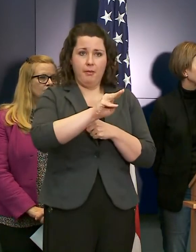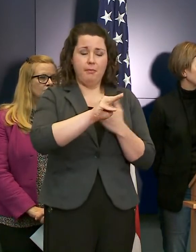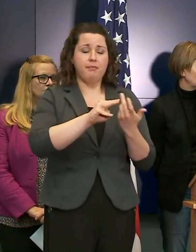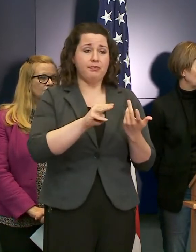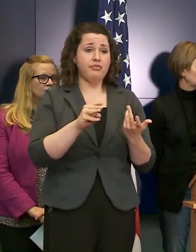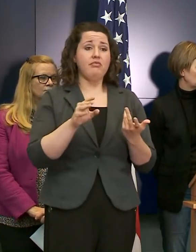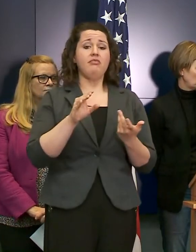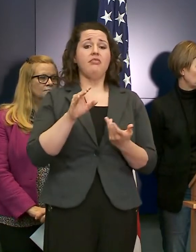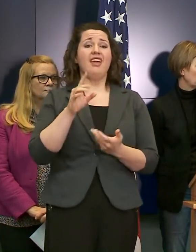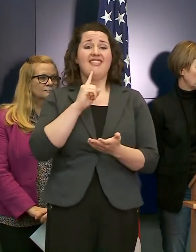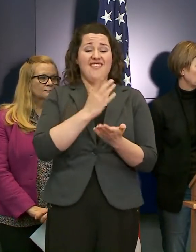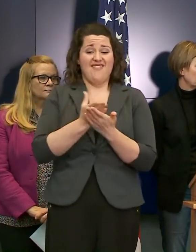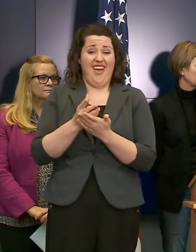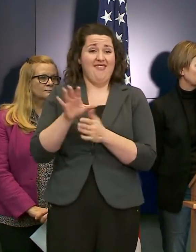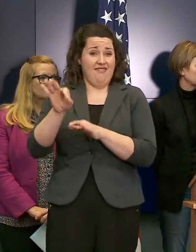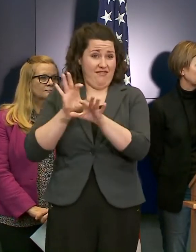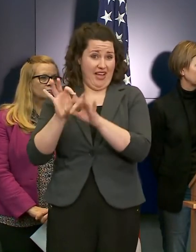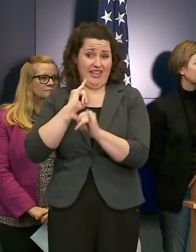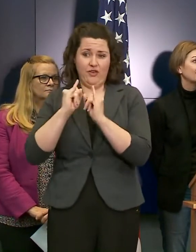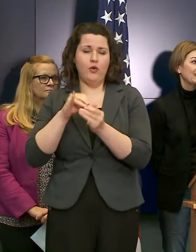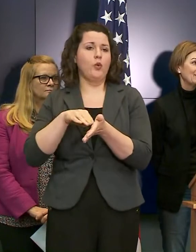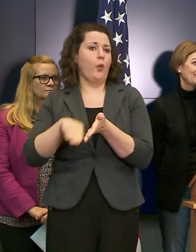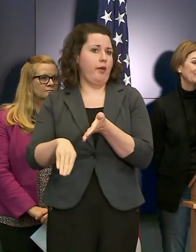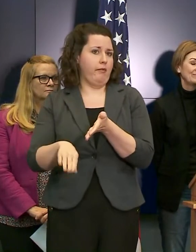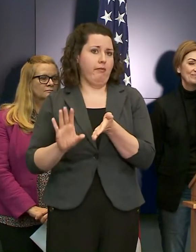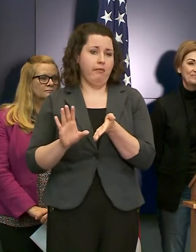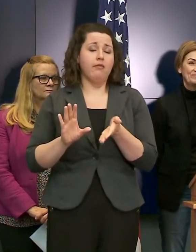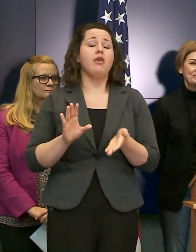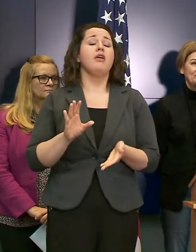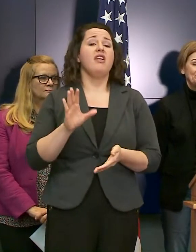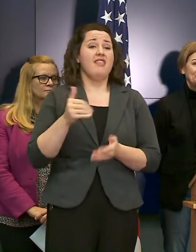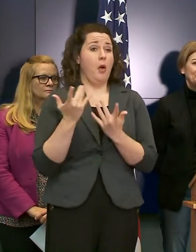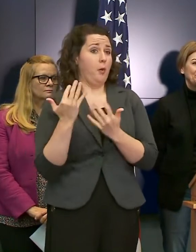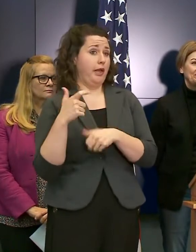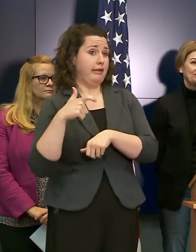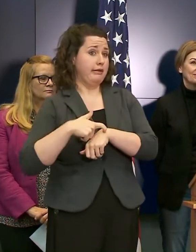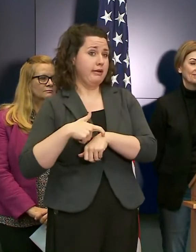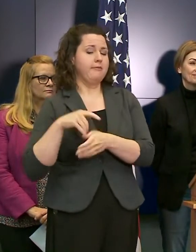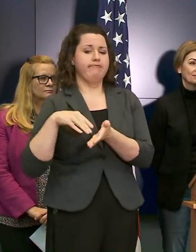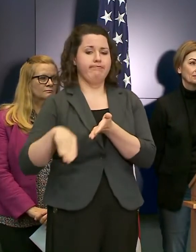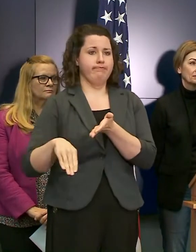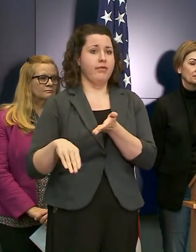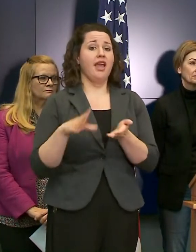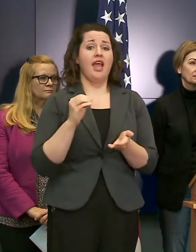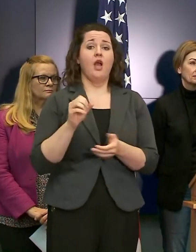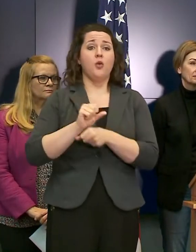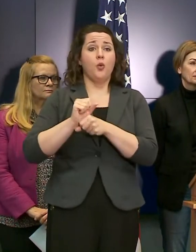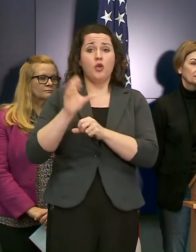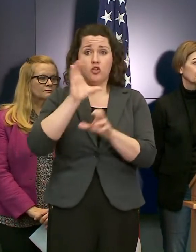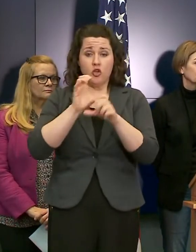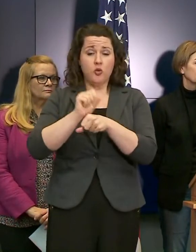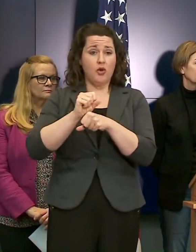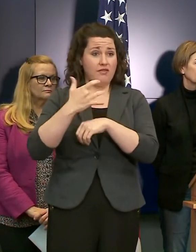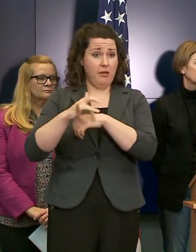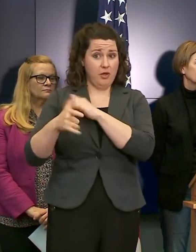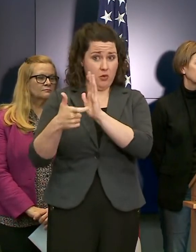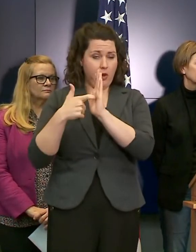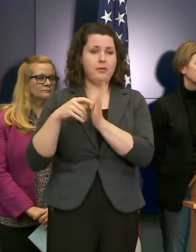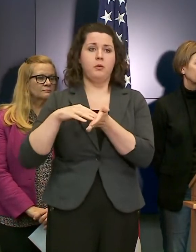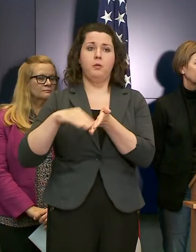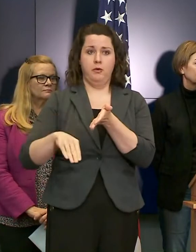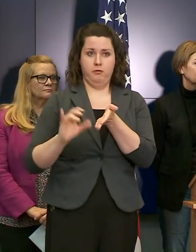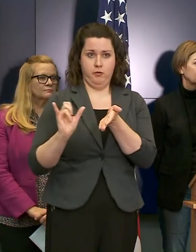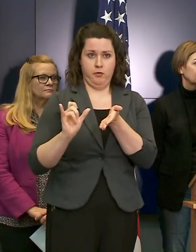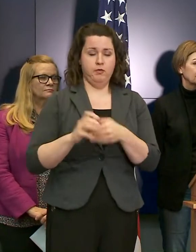have waived the fact-finding interviews, we are waiving the waiting period, and we are waiving the work search and work availability requirements,